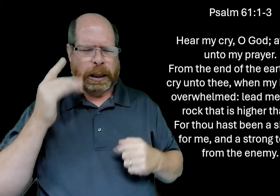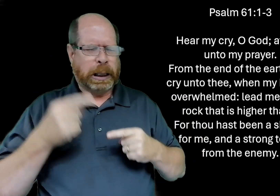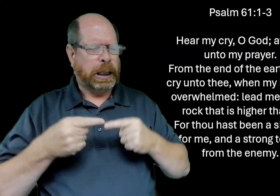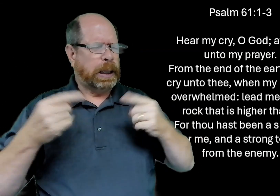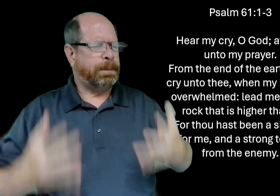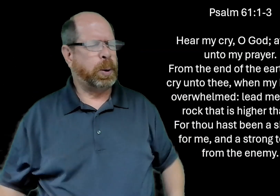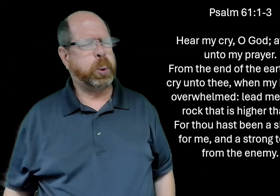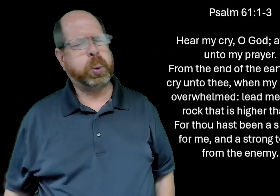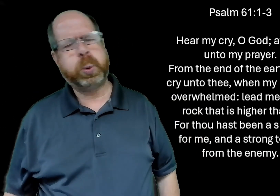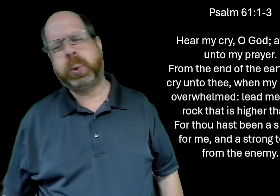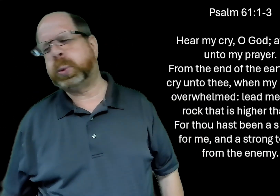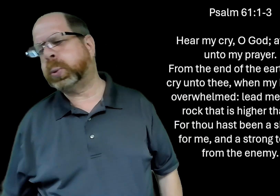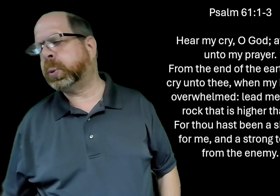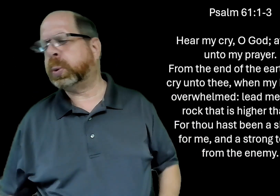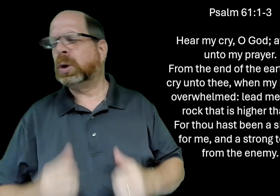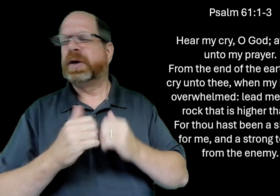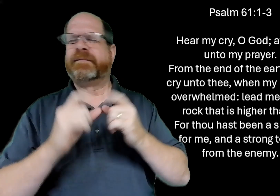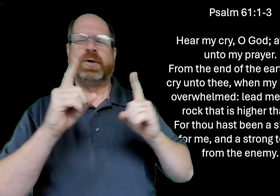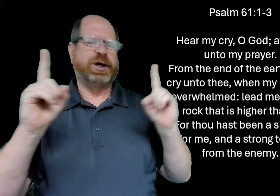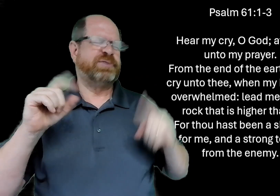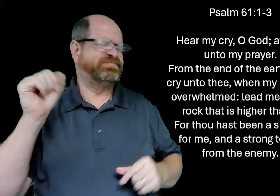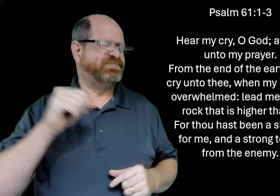we're protected from the enemy when we're with you